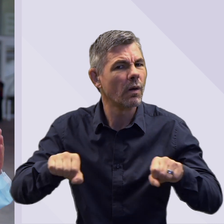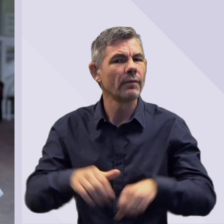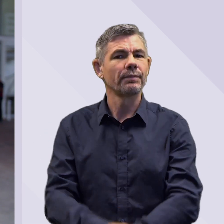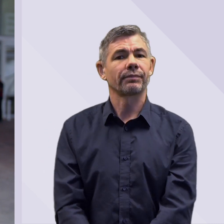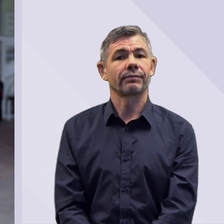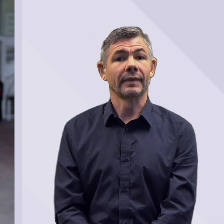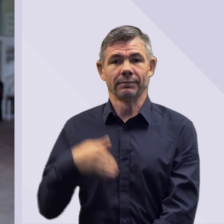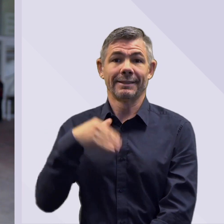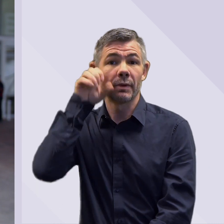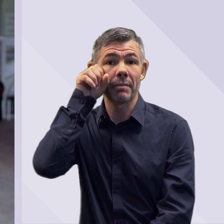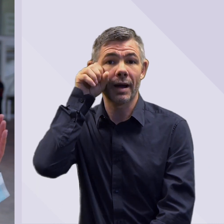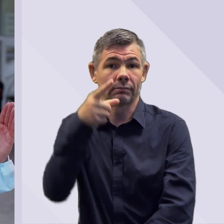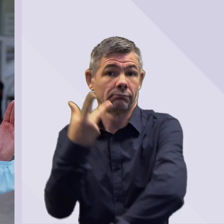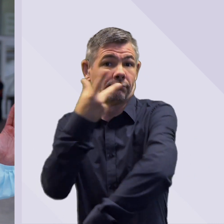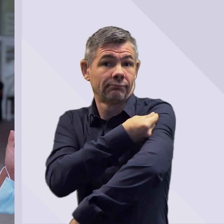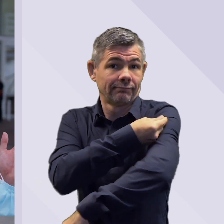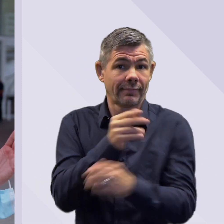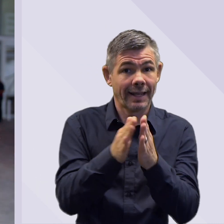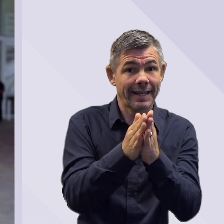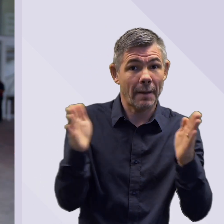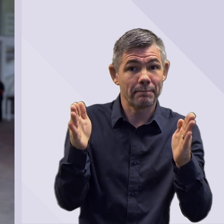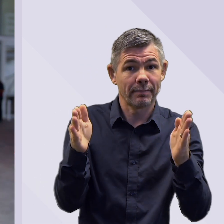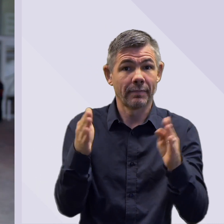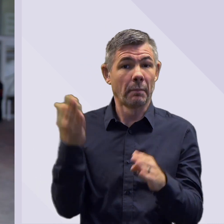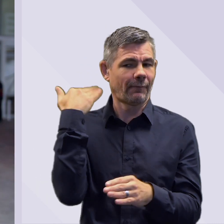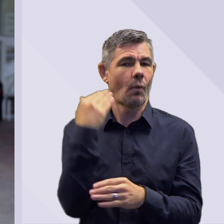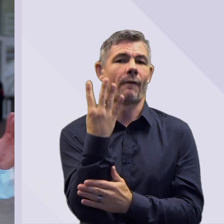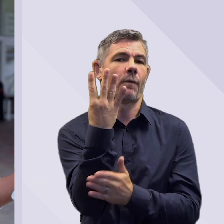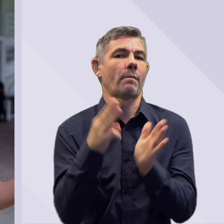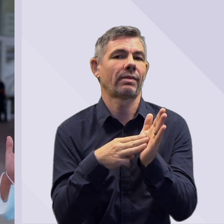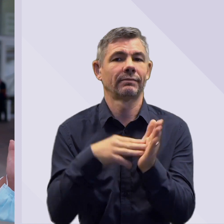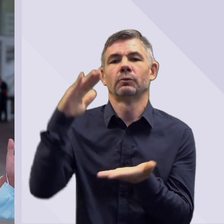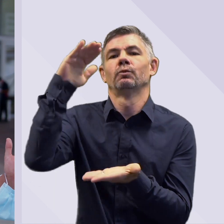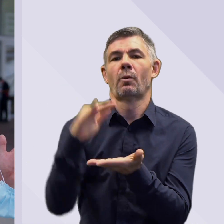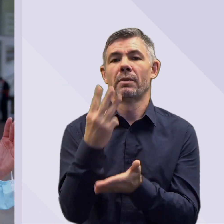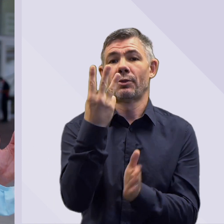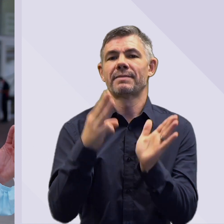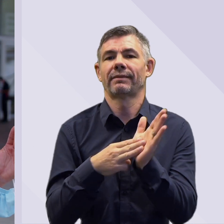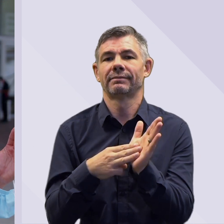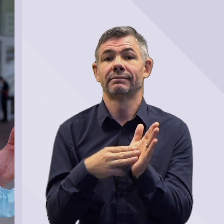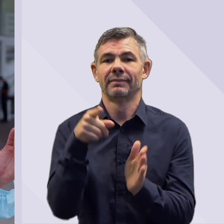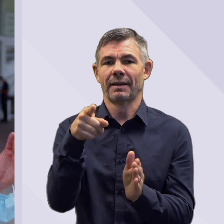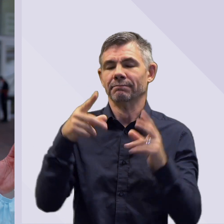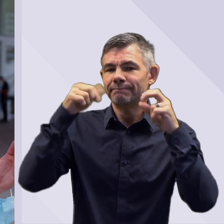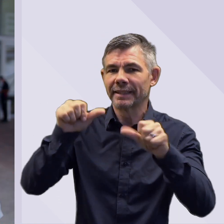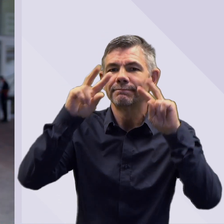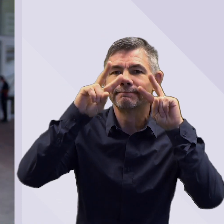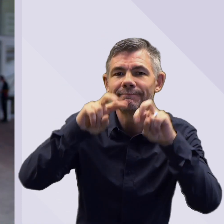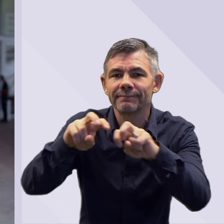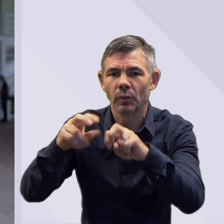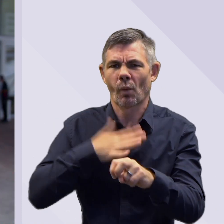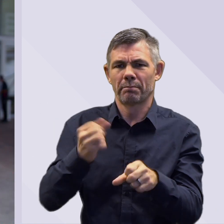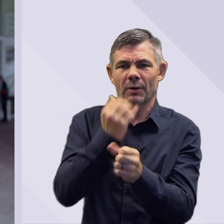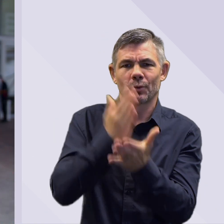remember that that dose interval that went from four months to three months has been studied to make sure that it gives you good